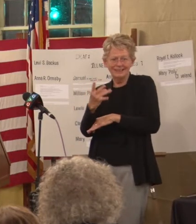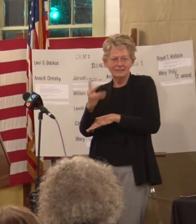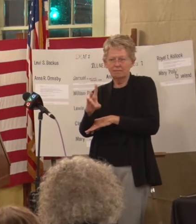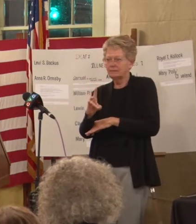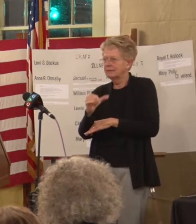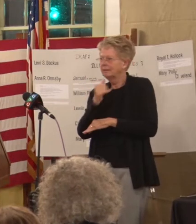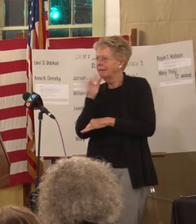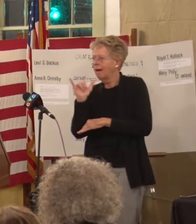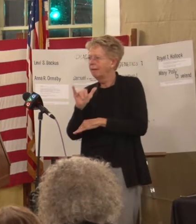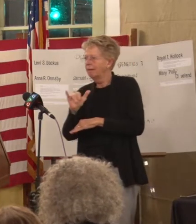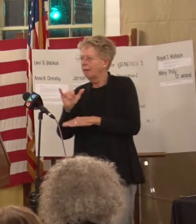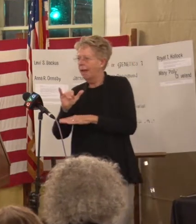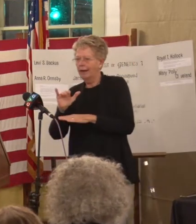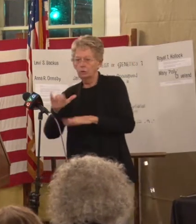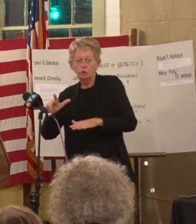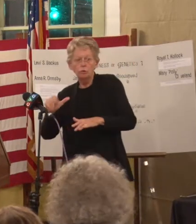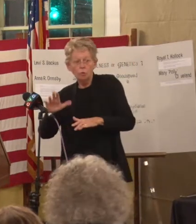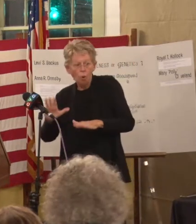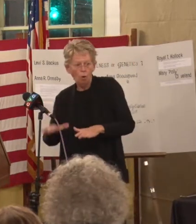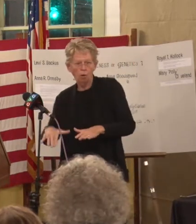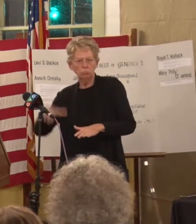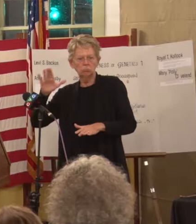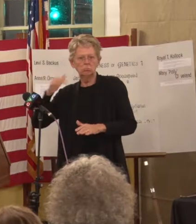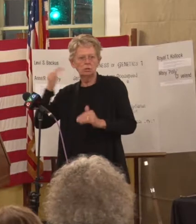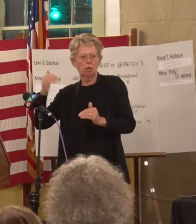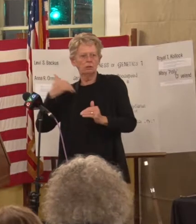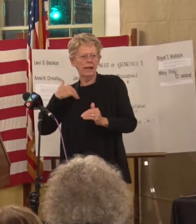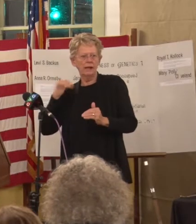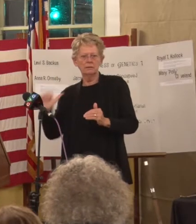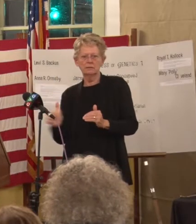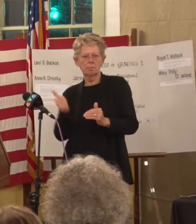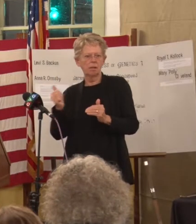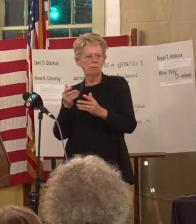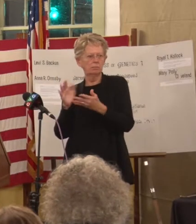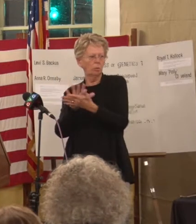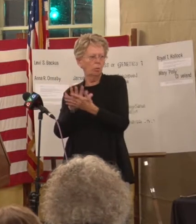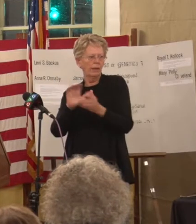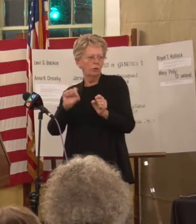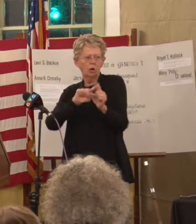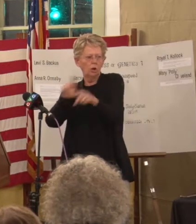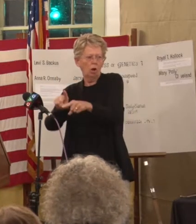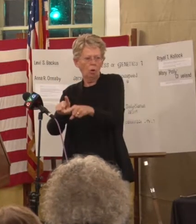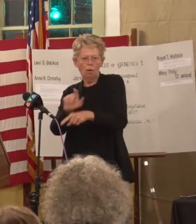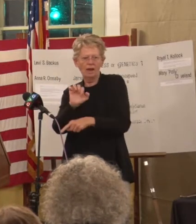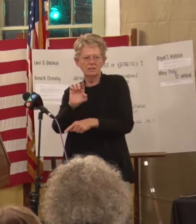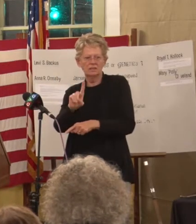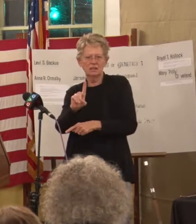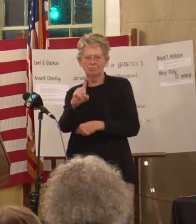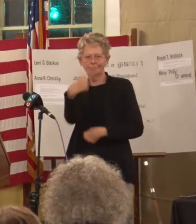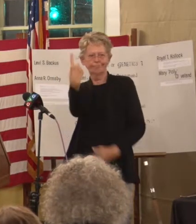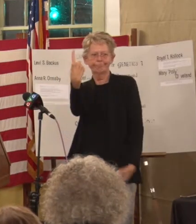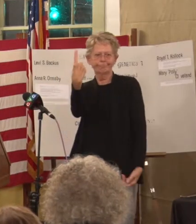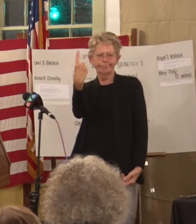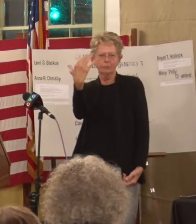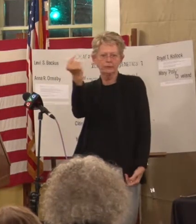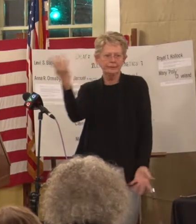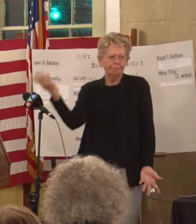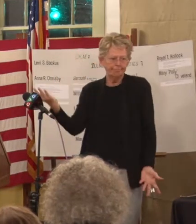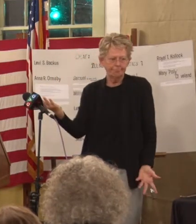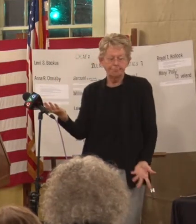or grownups had an alternative. This was it. And as a result,